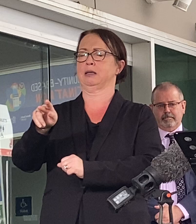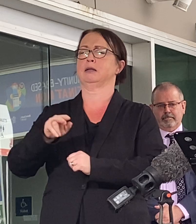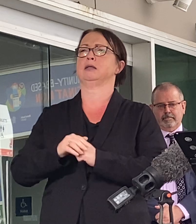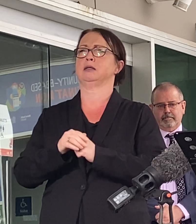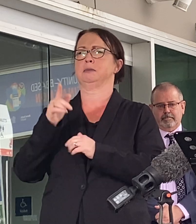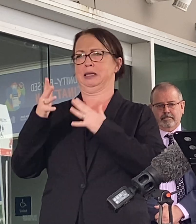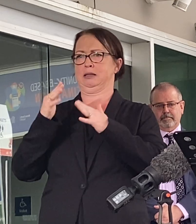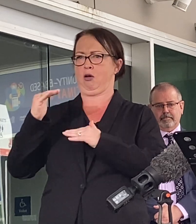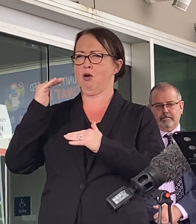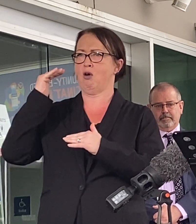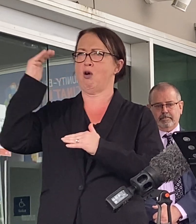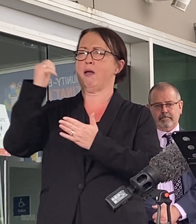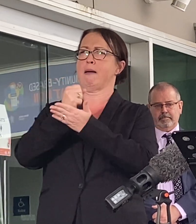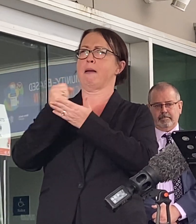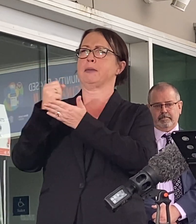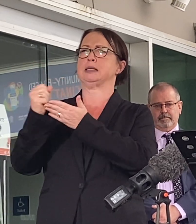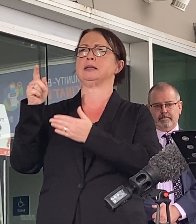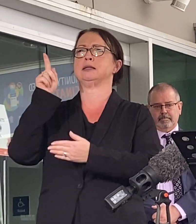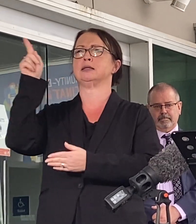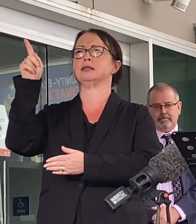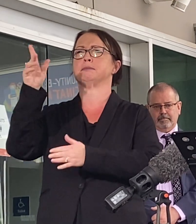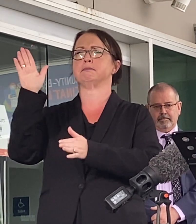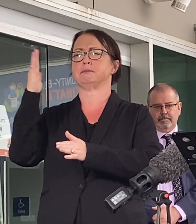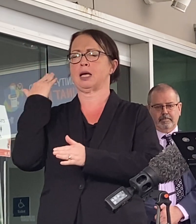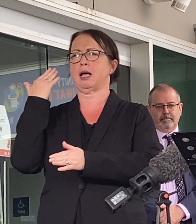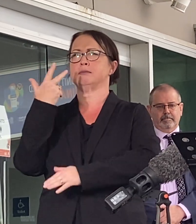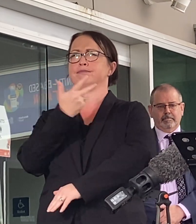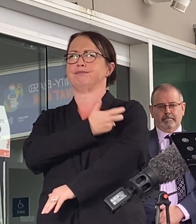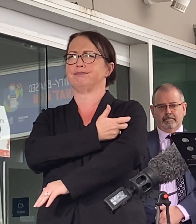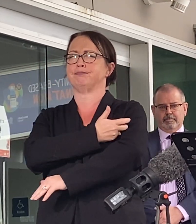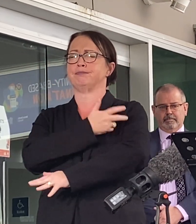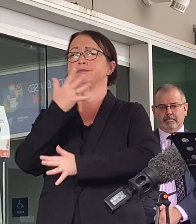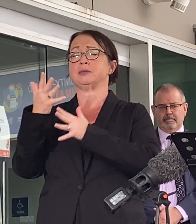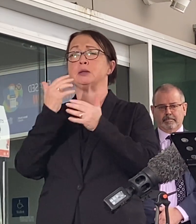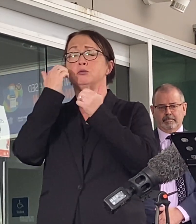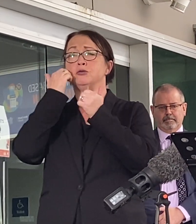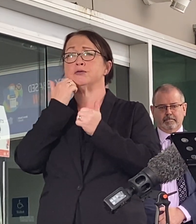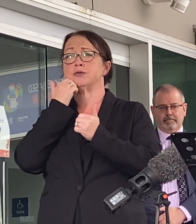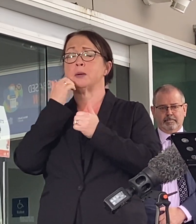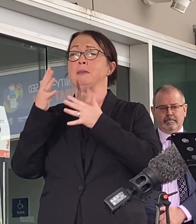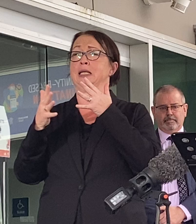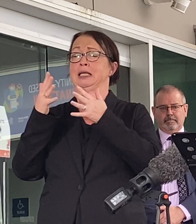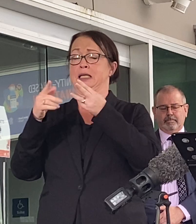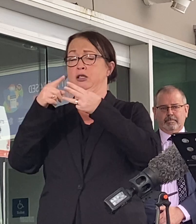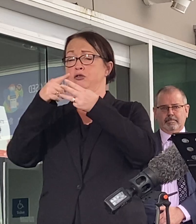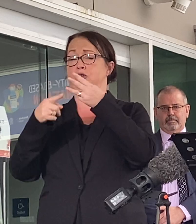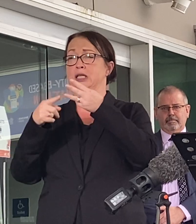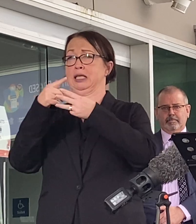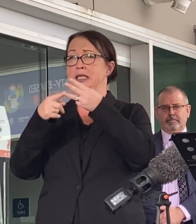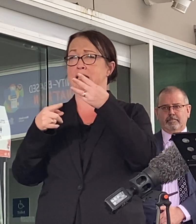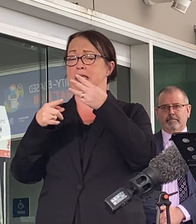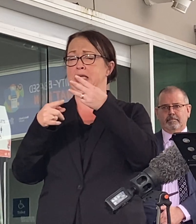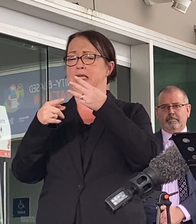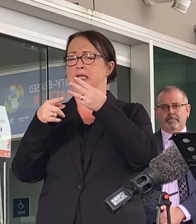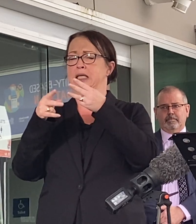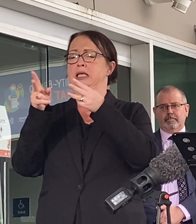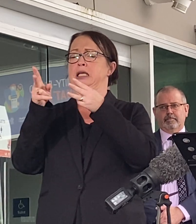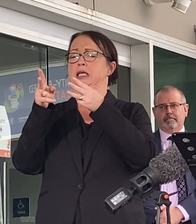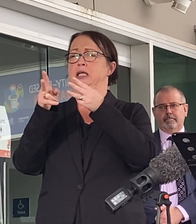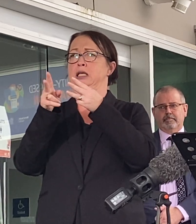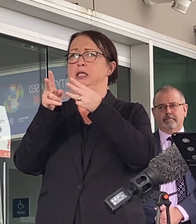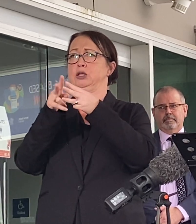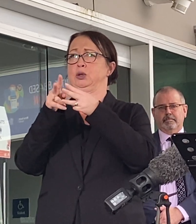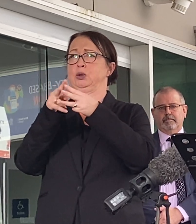shows is that if you are unvaccinated, now two of these locally acquired cases were